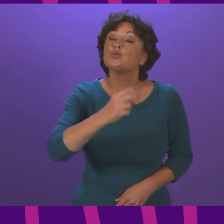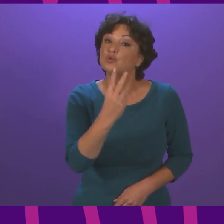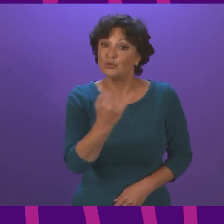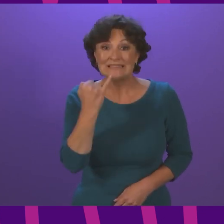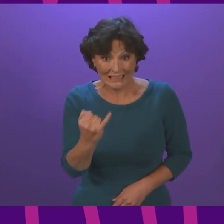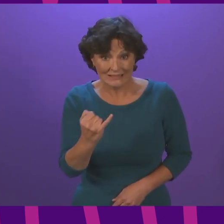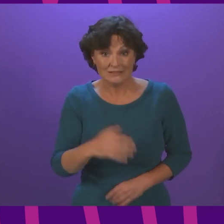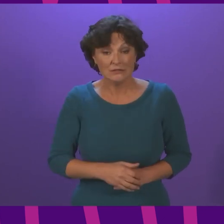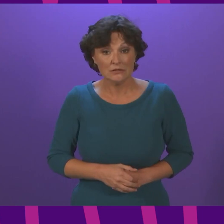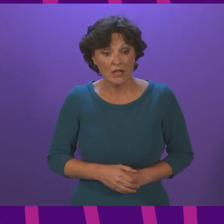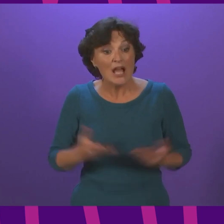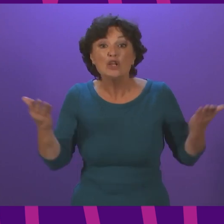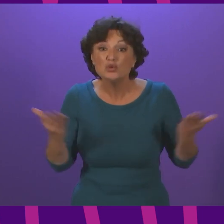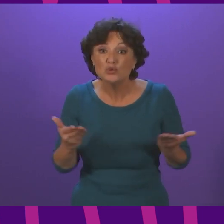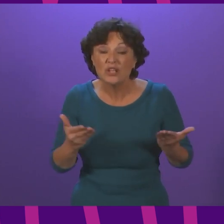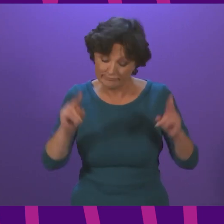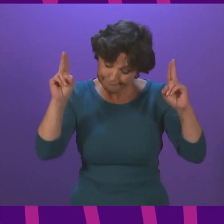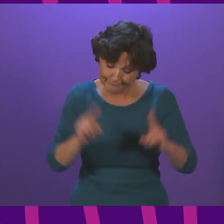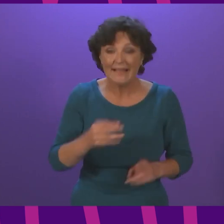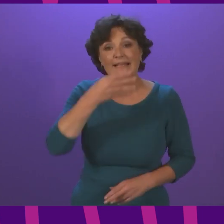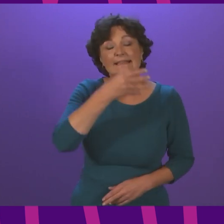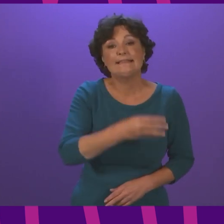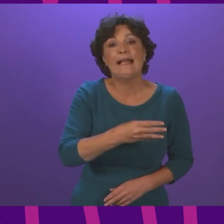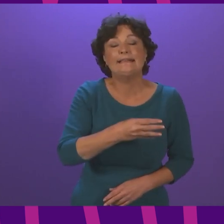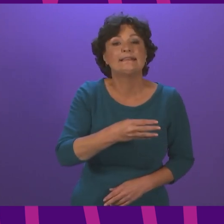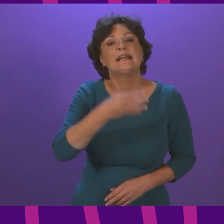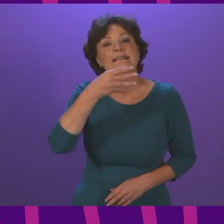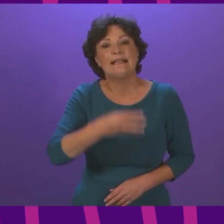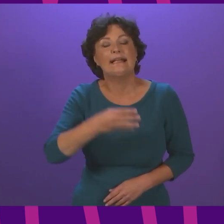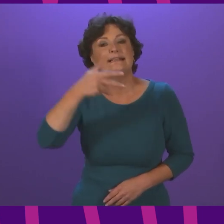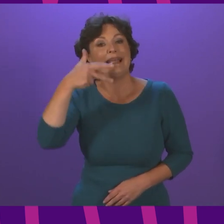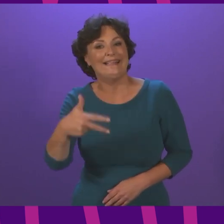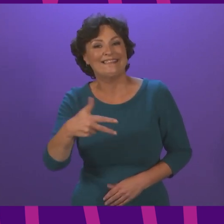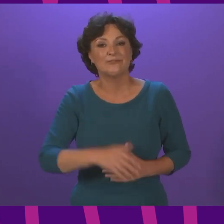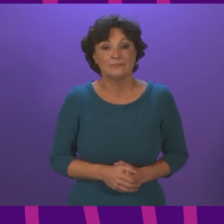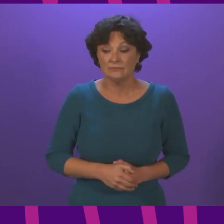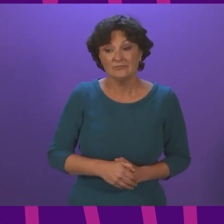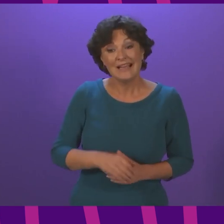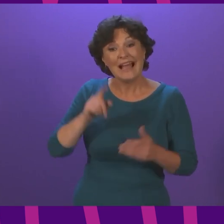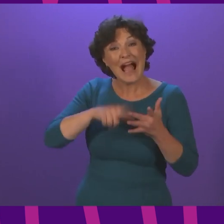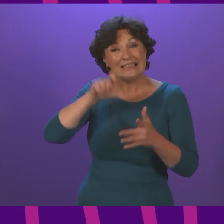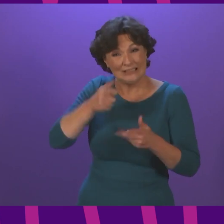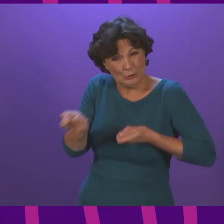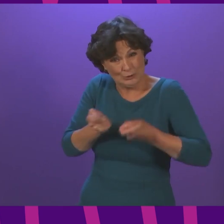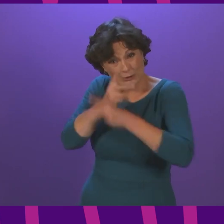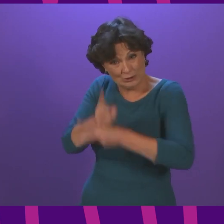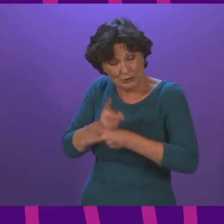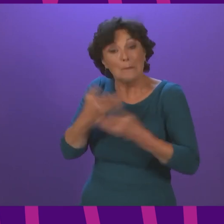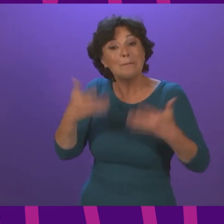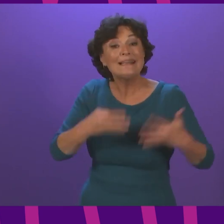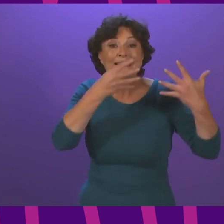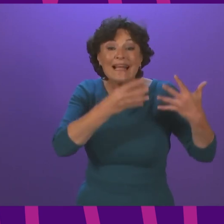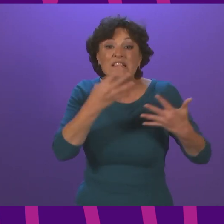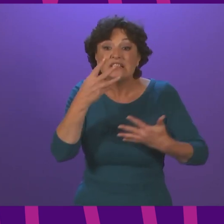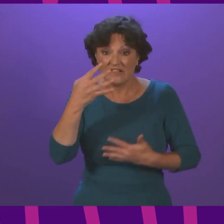and today it is 998. In that time, number of people in intensive care has also fallen from 94 to